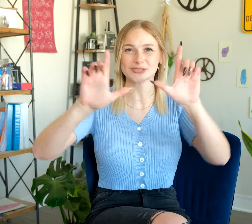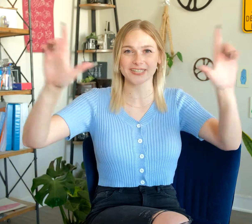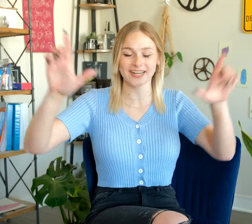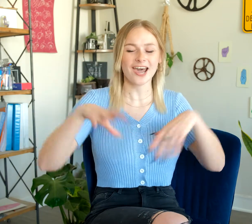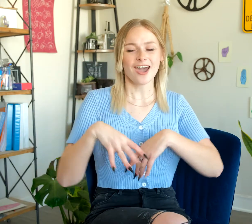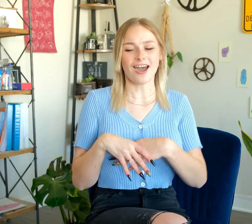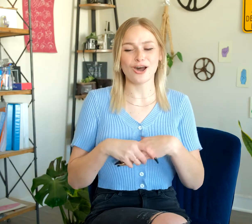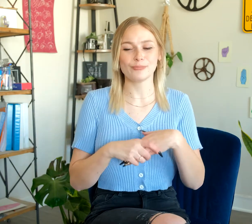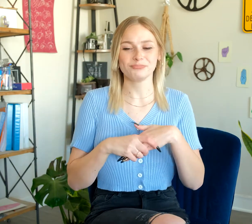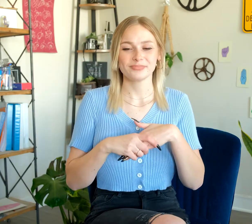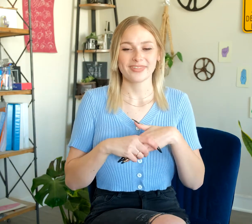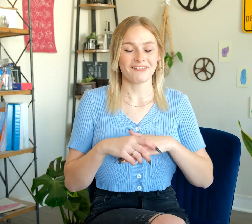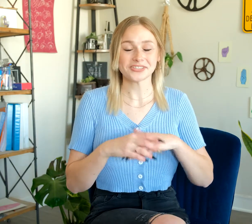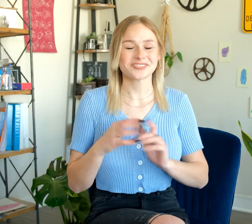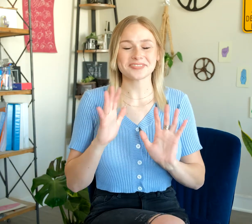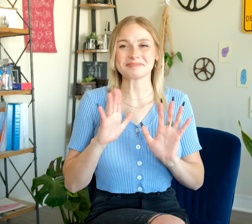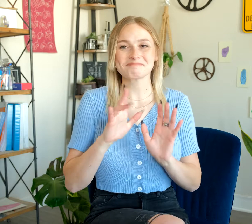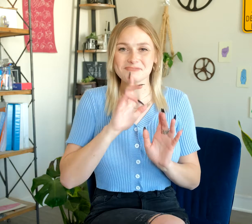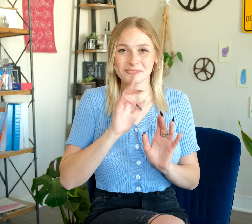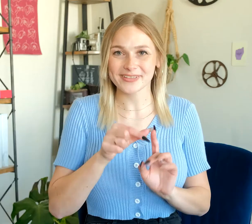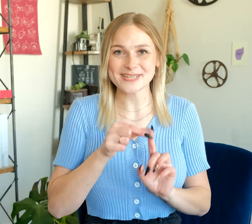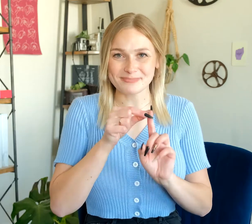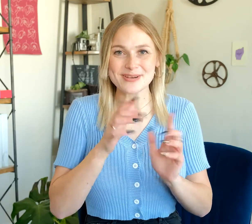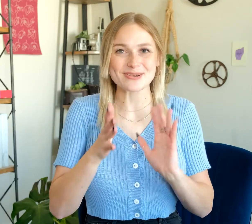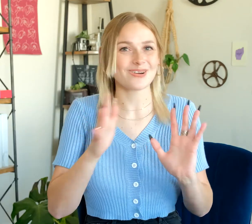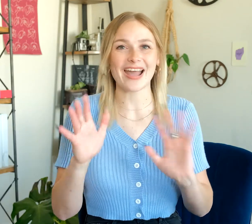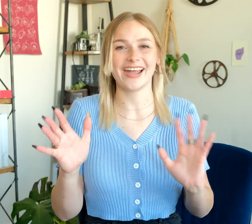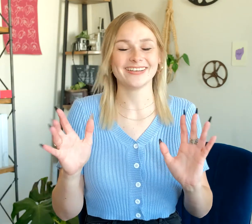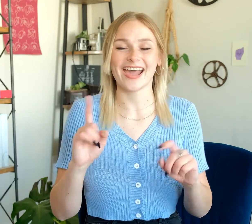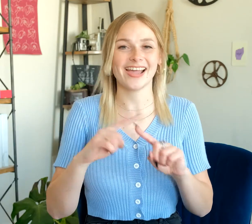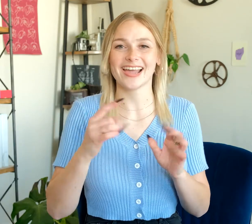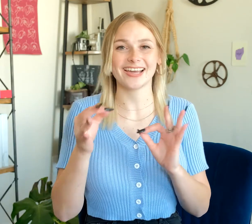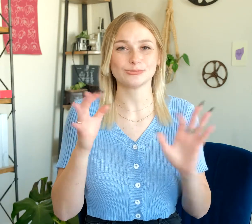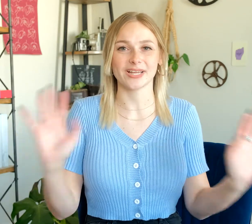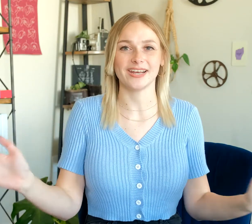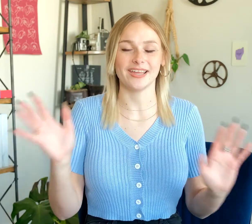screen. It's just really special and I can't explain it.